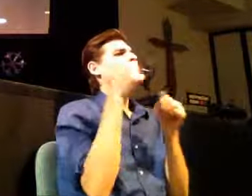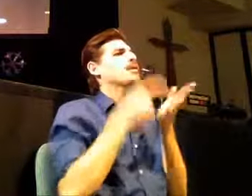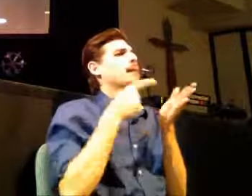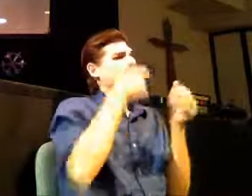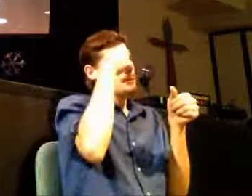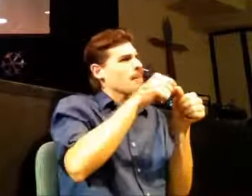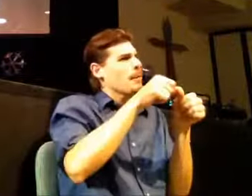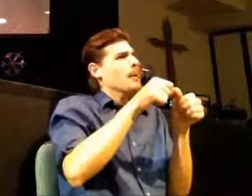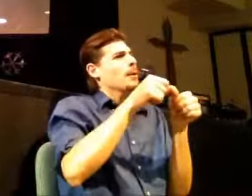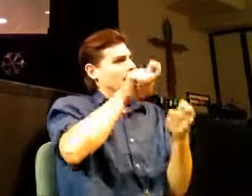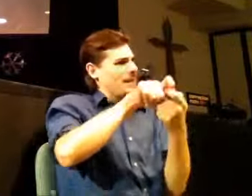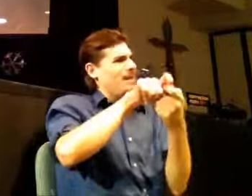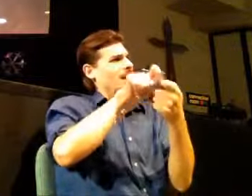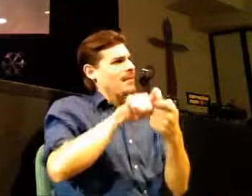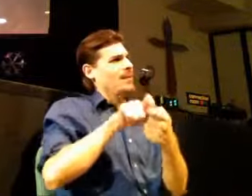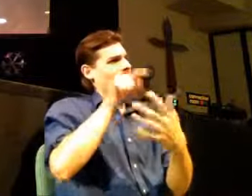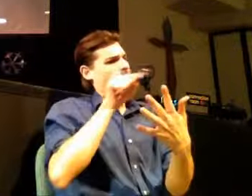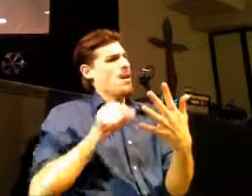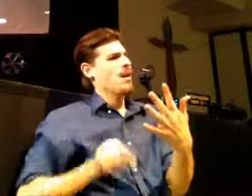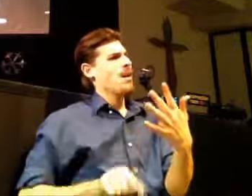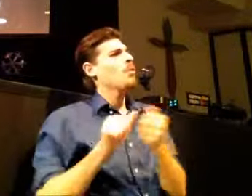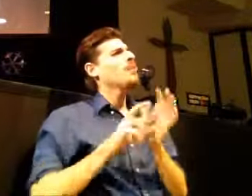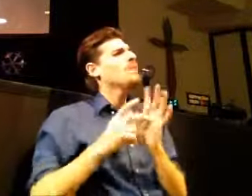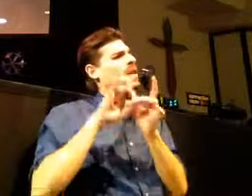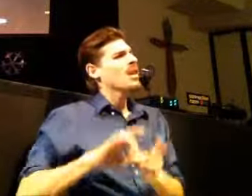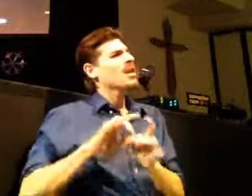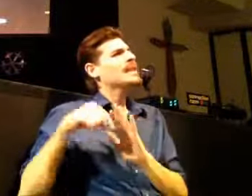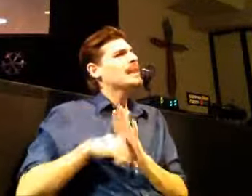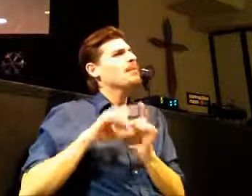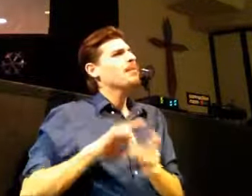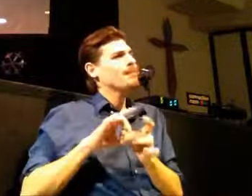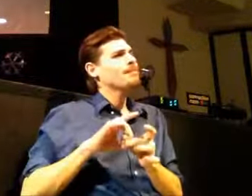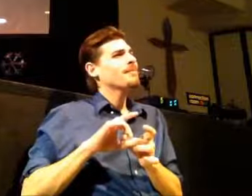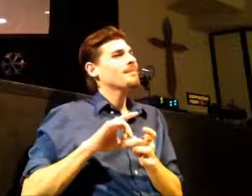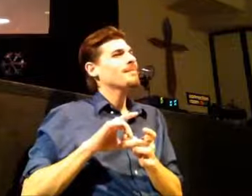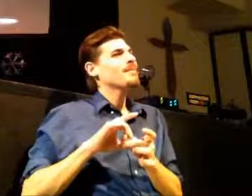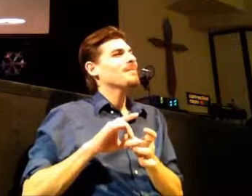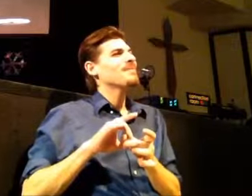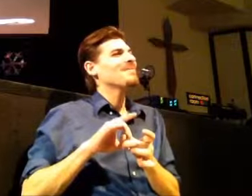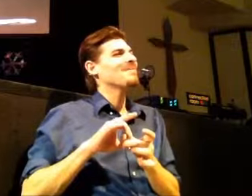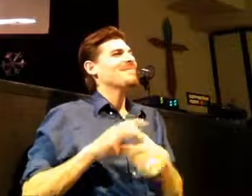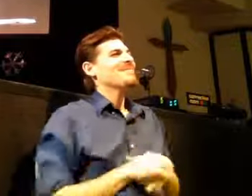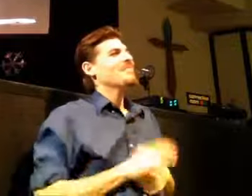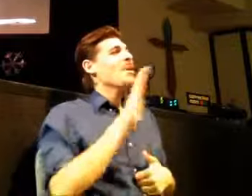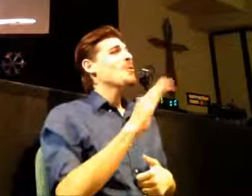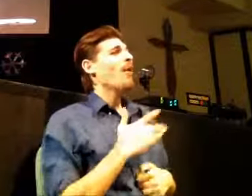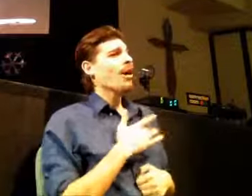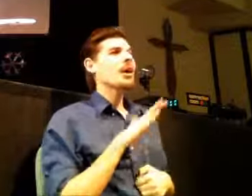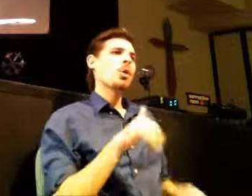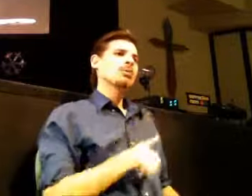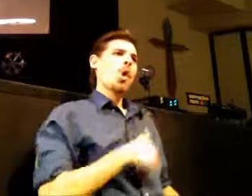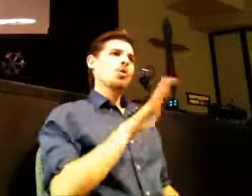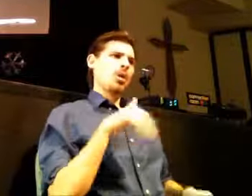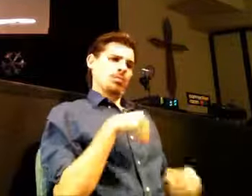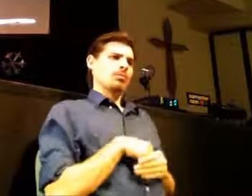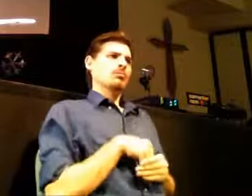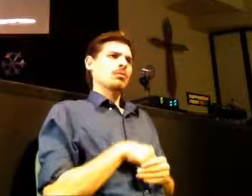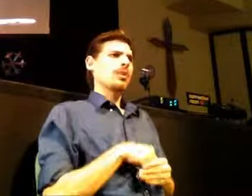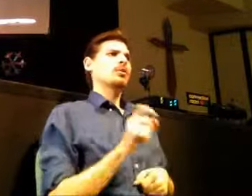specifics that are to hold a deeper meaning of things and as human beings this is important because this is the way you were made and why your heart her soul was meant to carry deeper